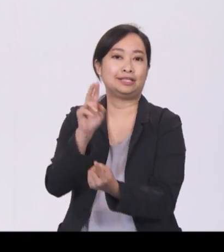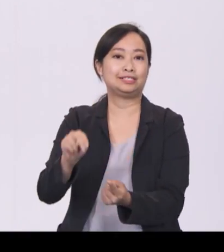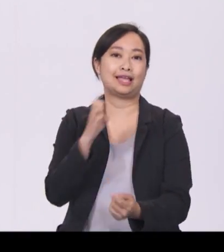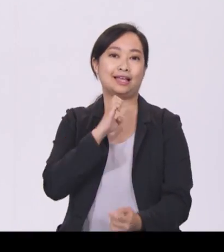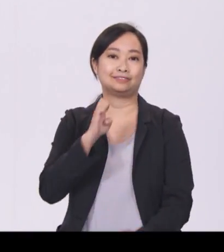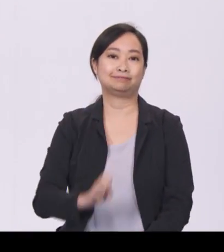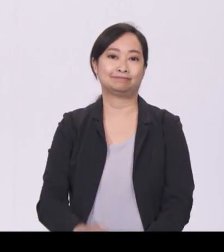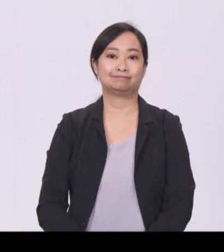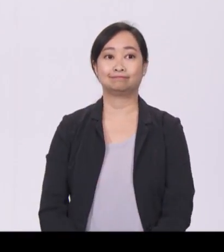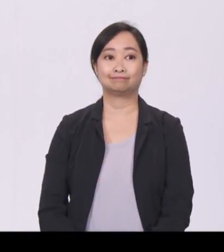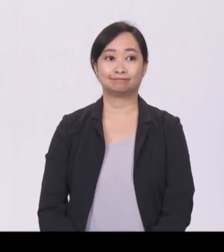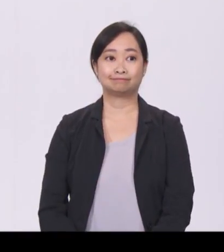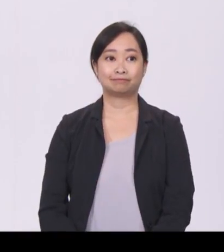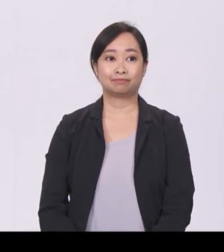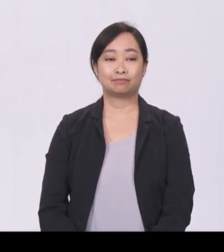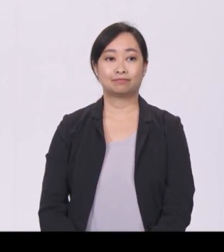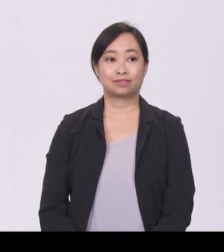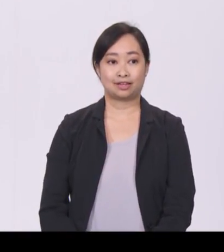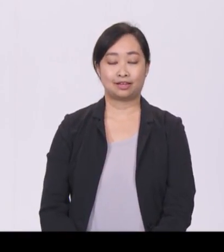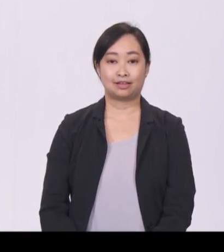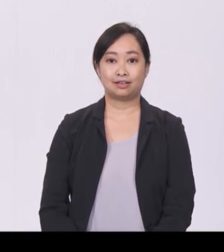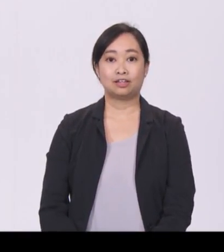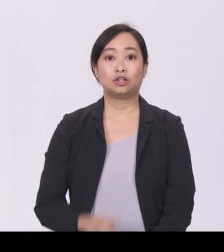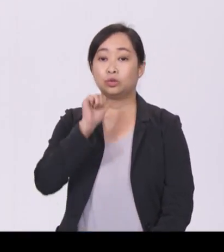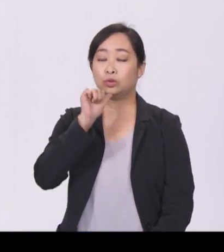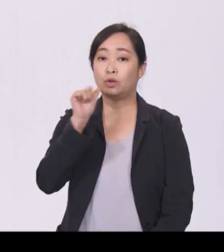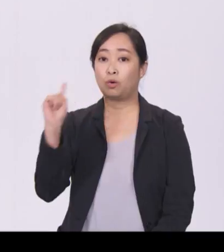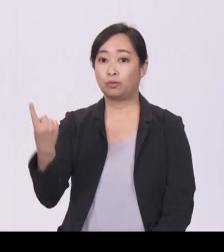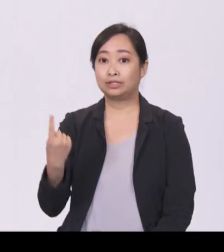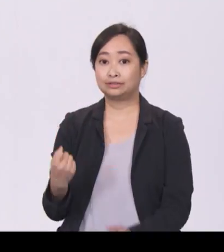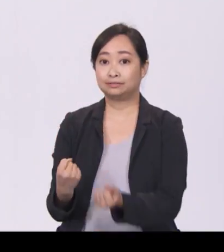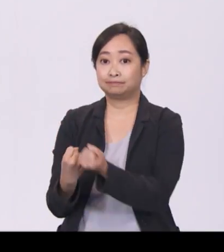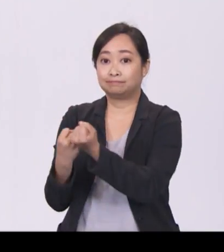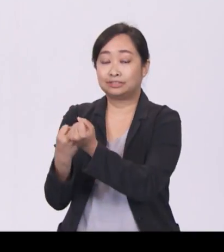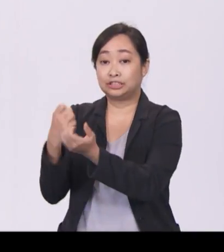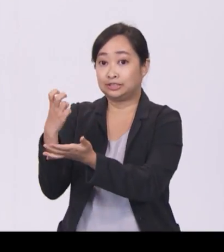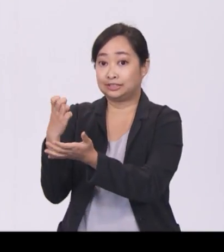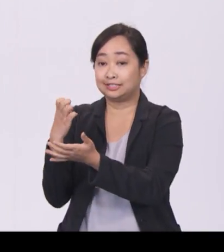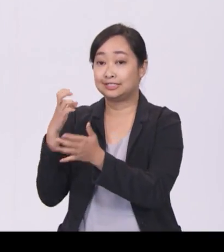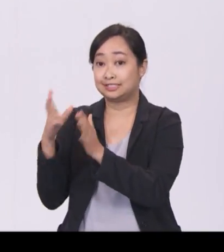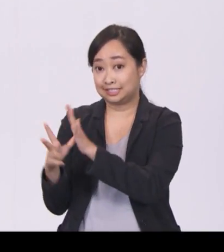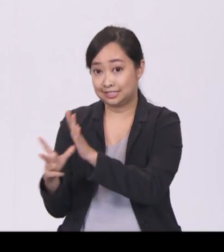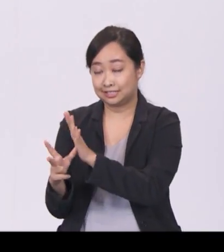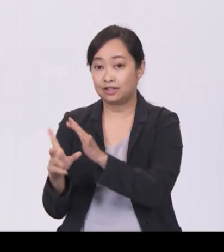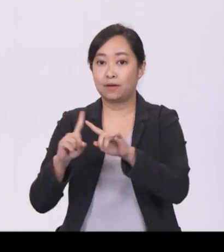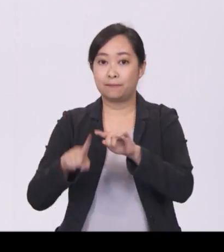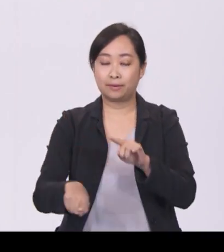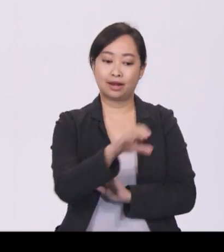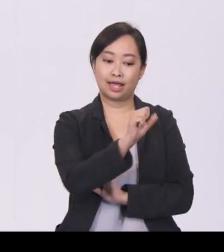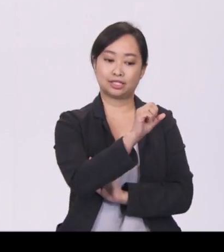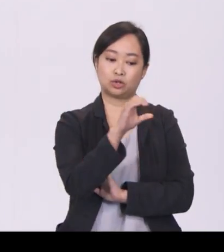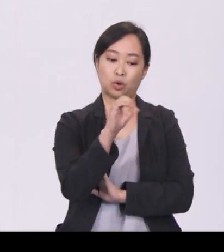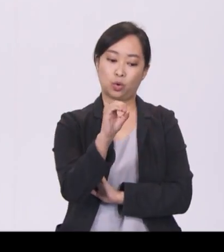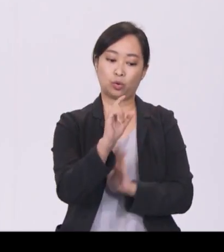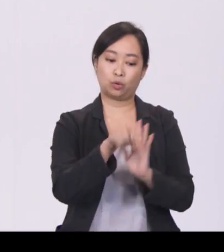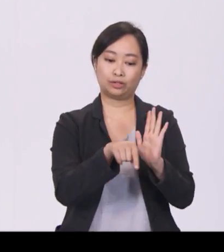Besides improving support for our seniors, we will also improve the delivery of social services to other groups in society.